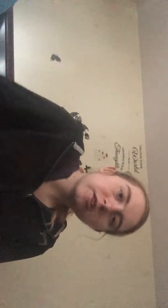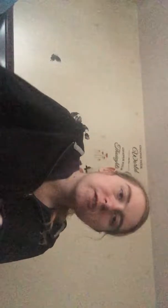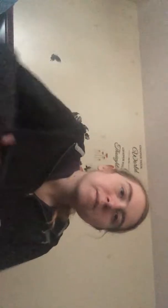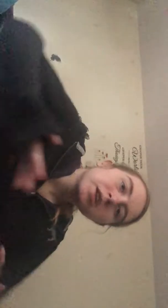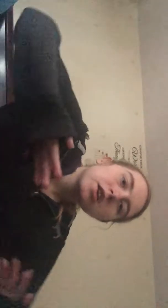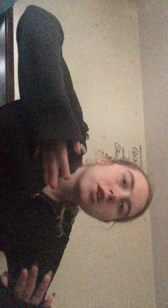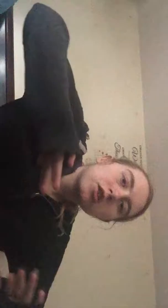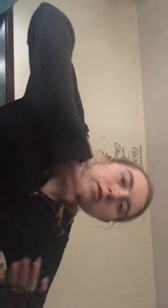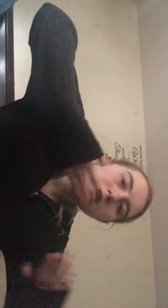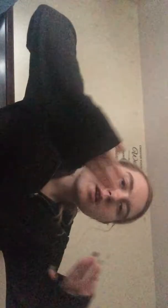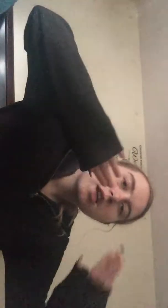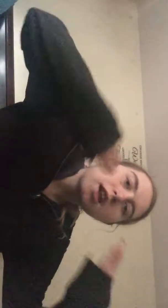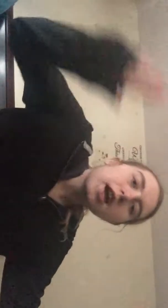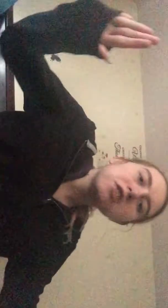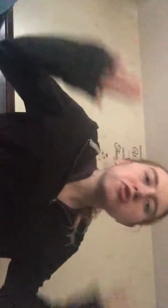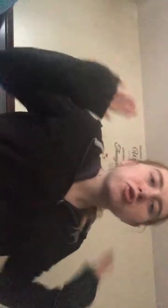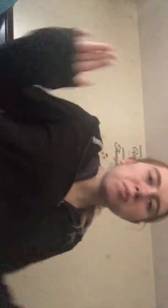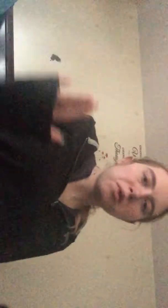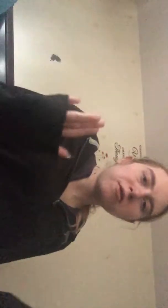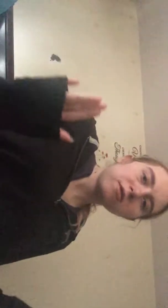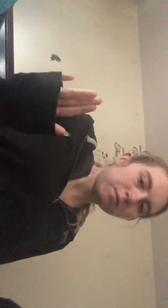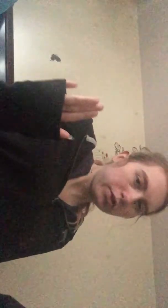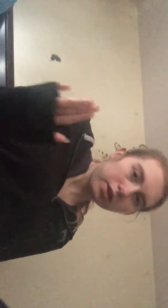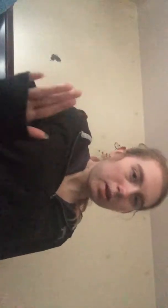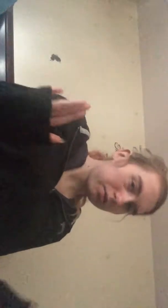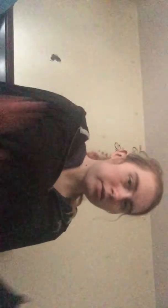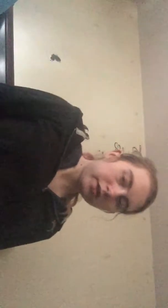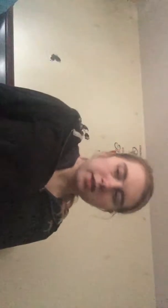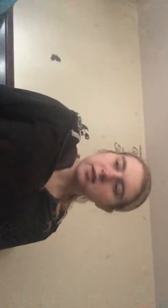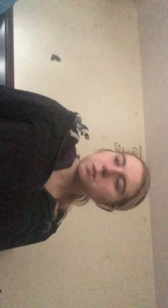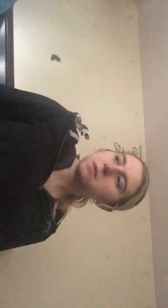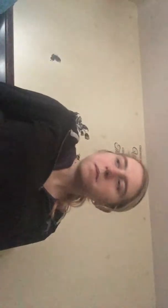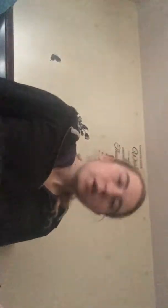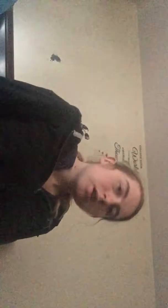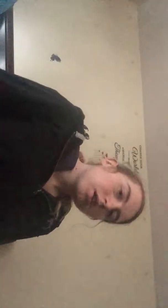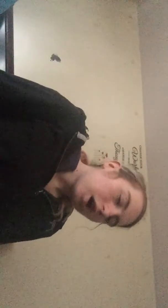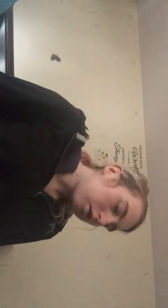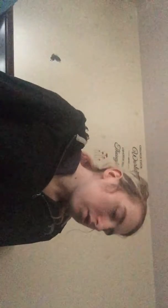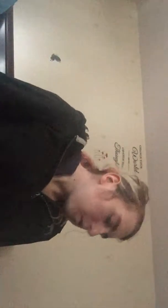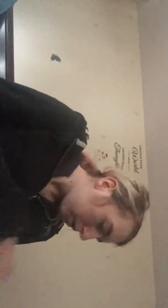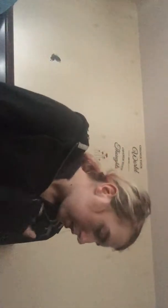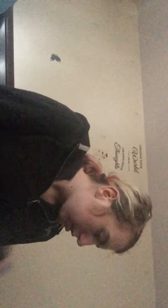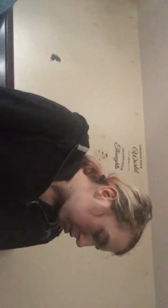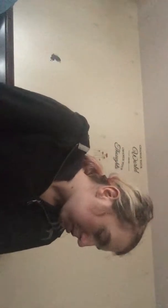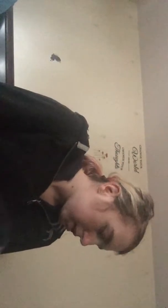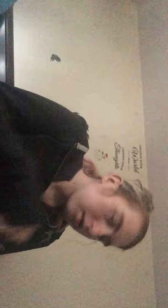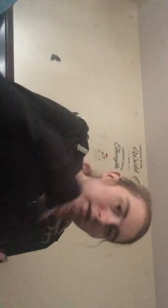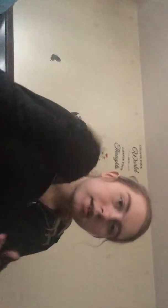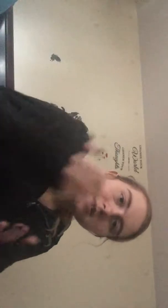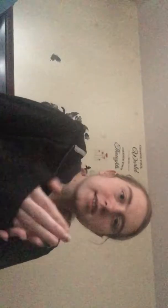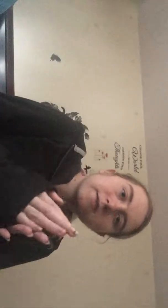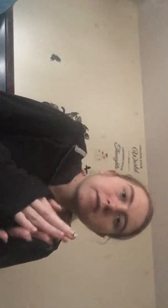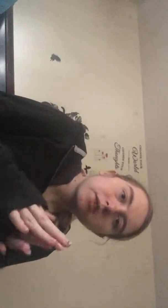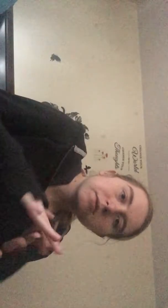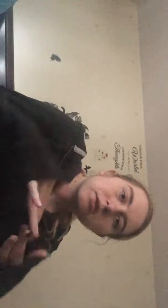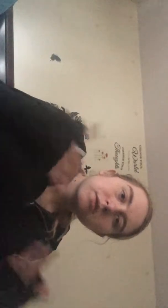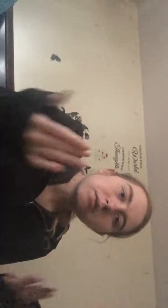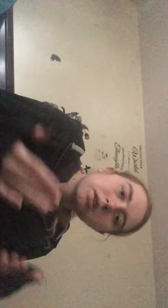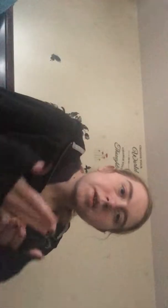scared of and I'll and I had to dream about it I'm gonna say this but I don't know if like this will get like tons of views or something like